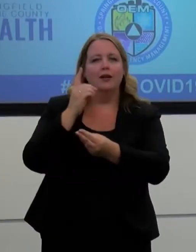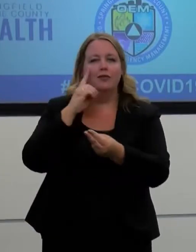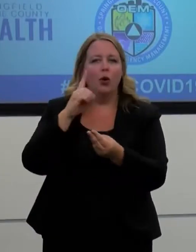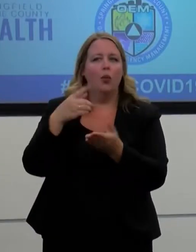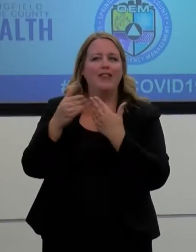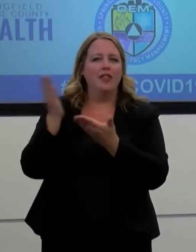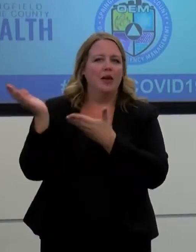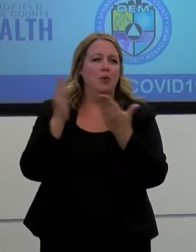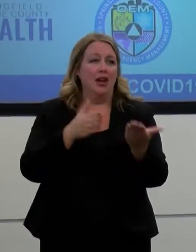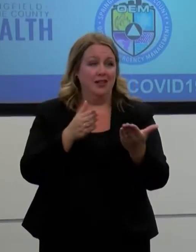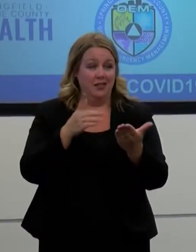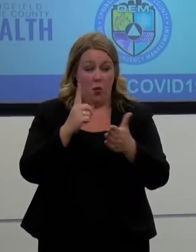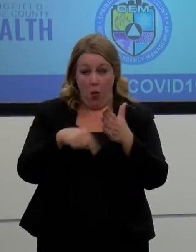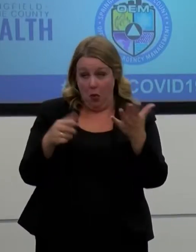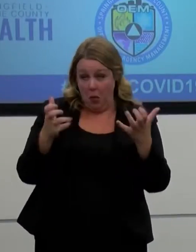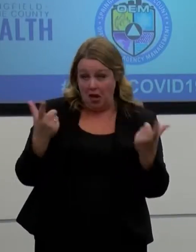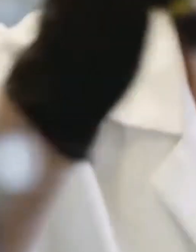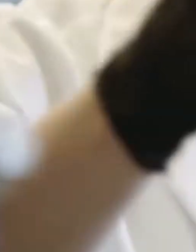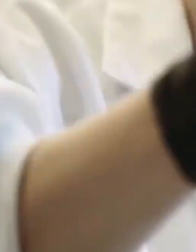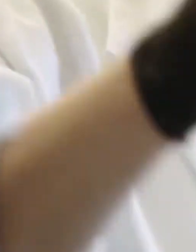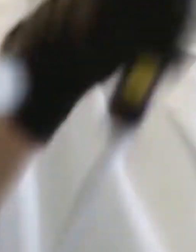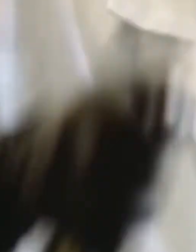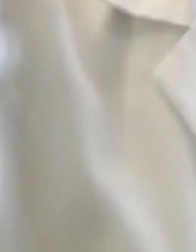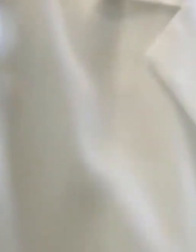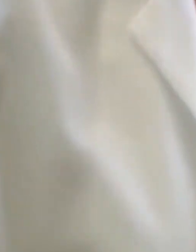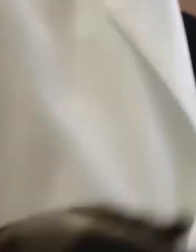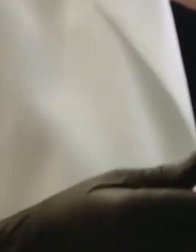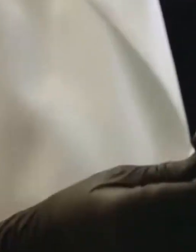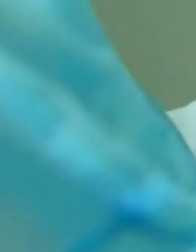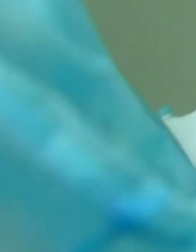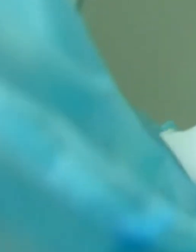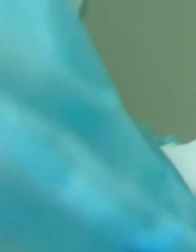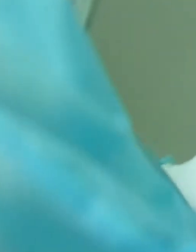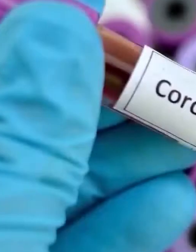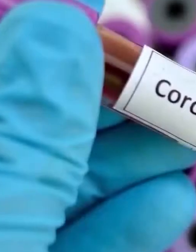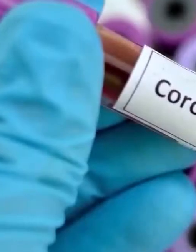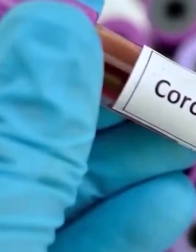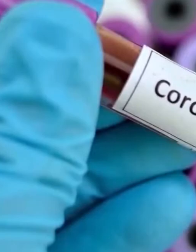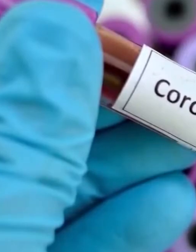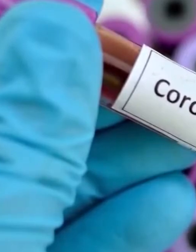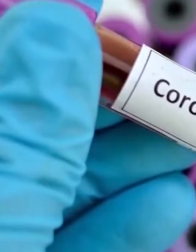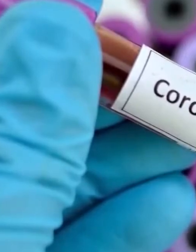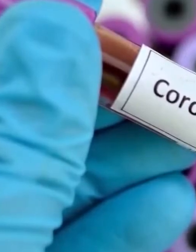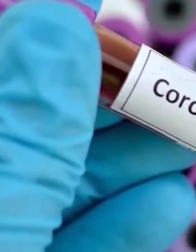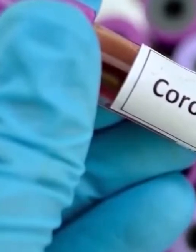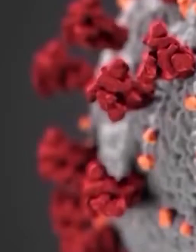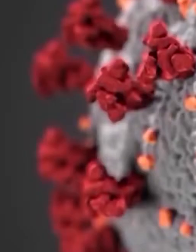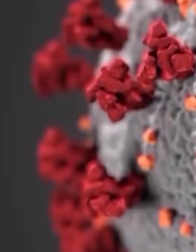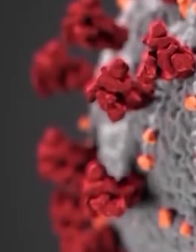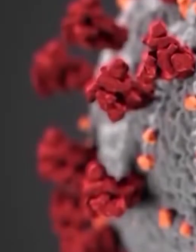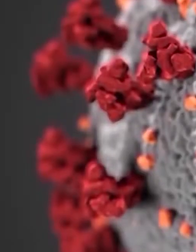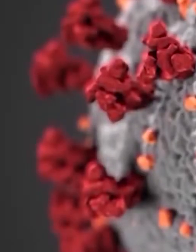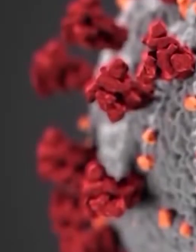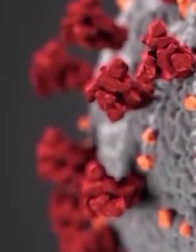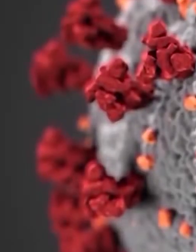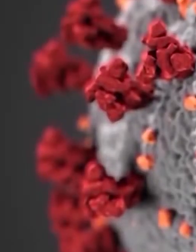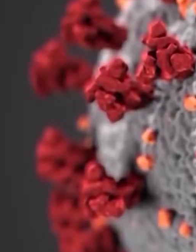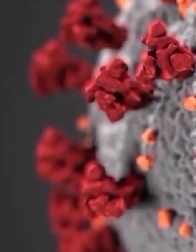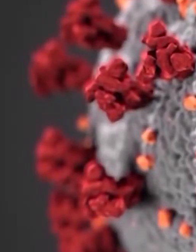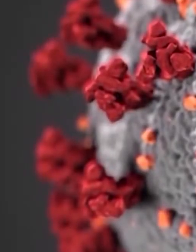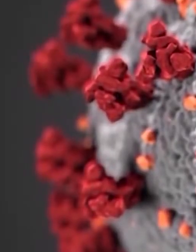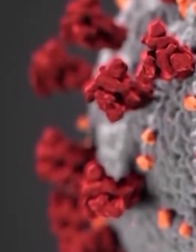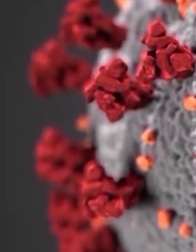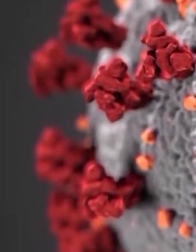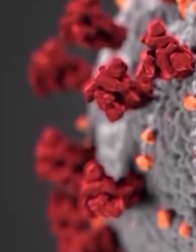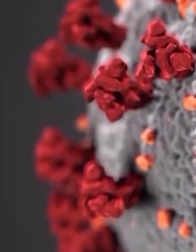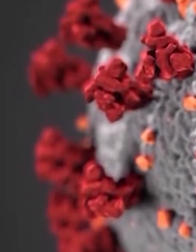Is that what we want to do? No. He reminds everyone that COVID-19 can change your life at any time. I've compared it to when a